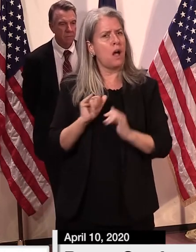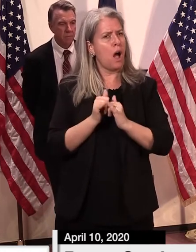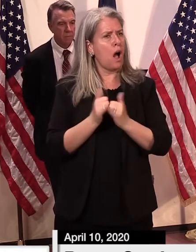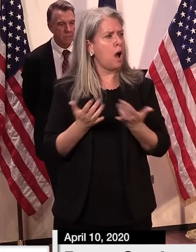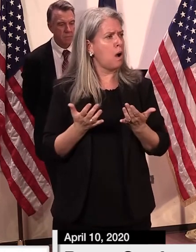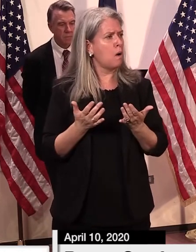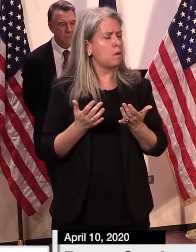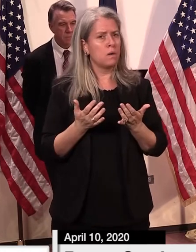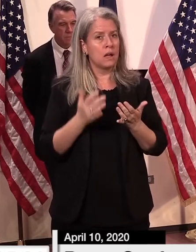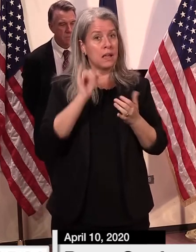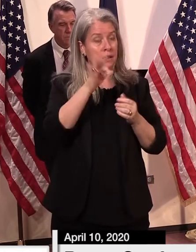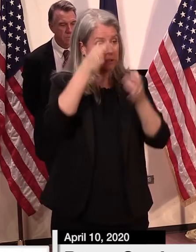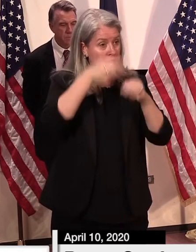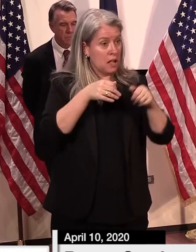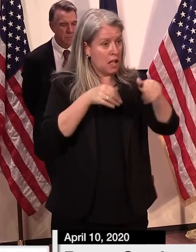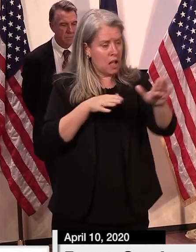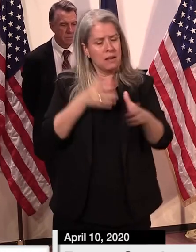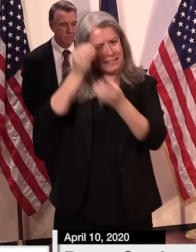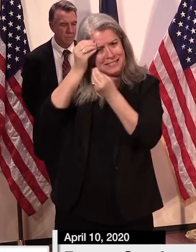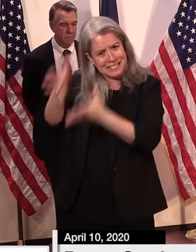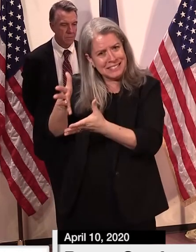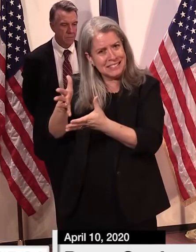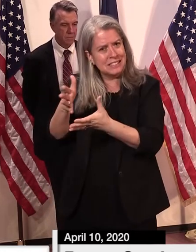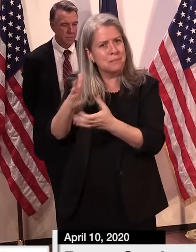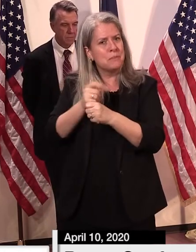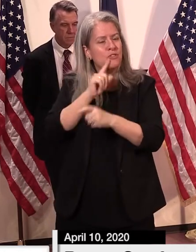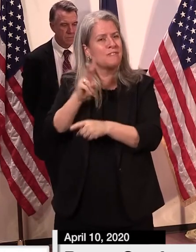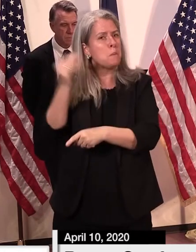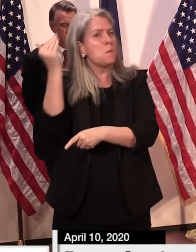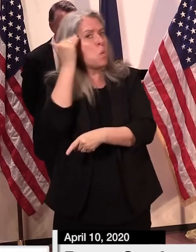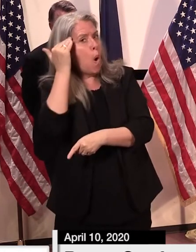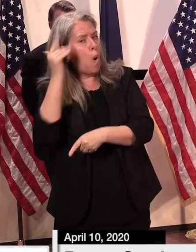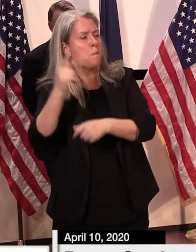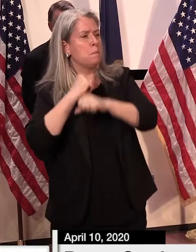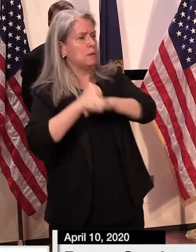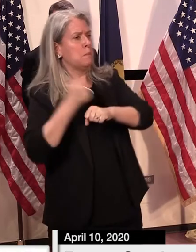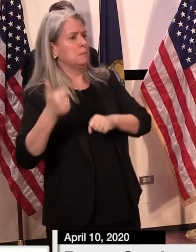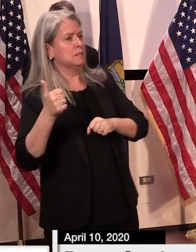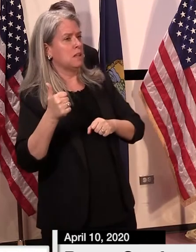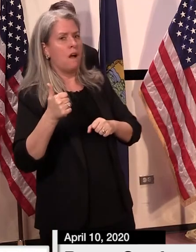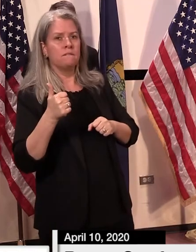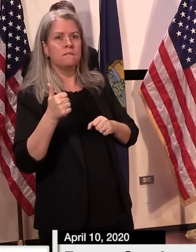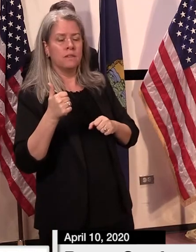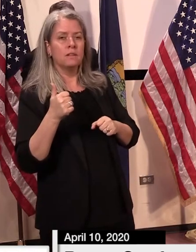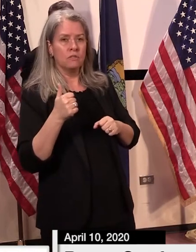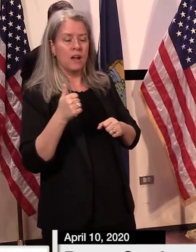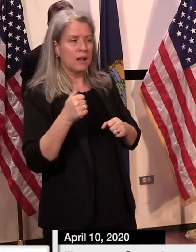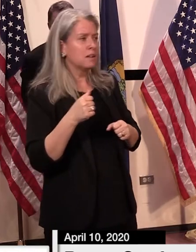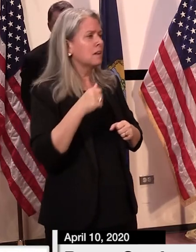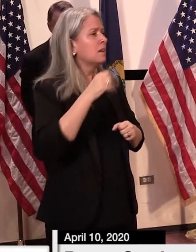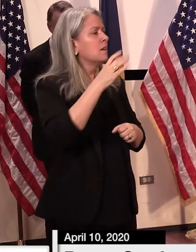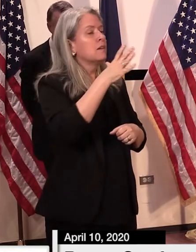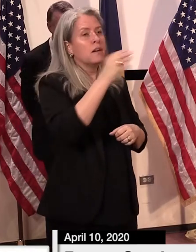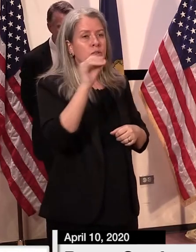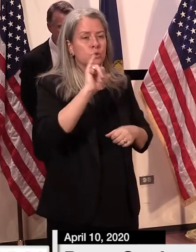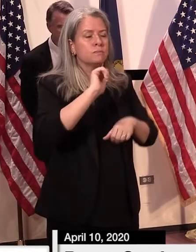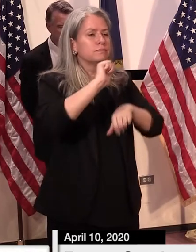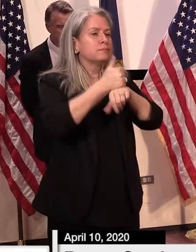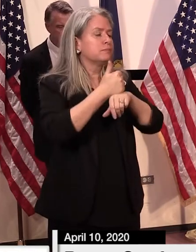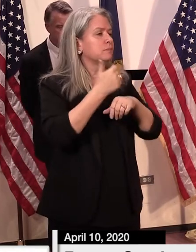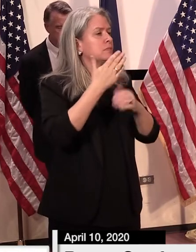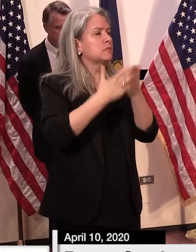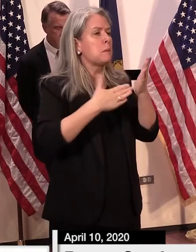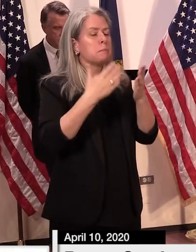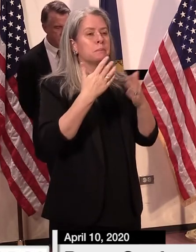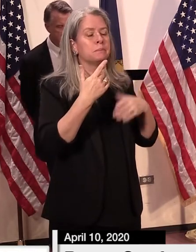victims on a pending release so they not only have they instituted guidelines that